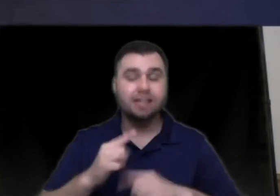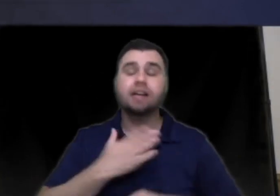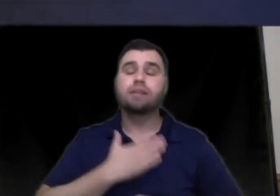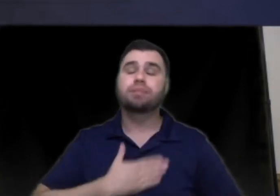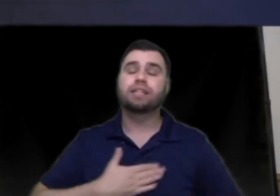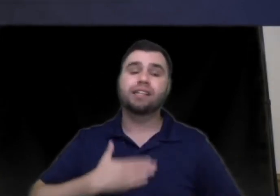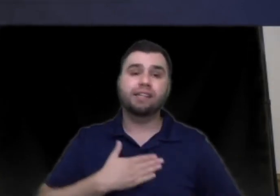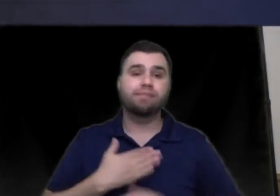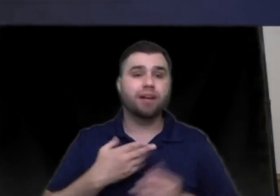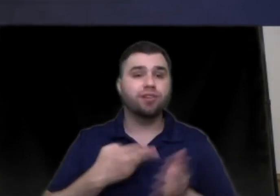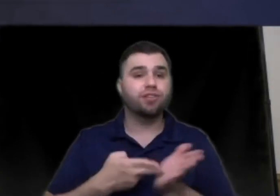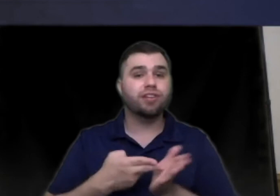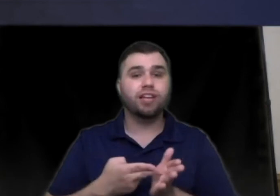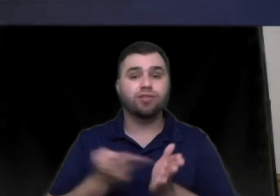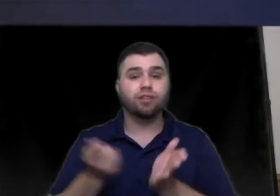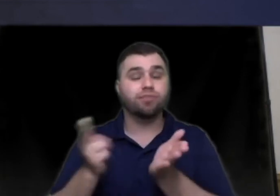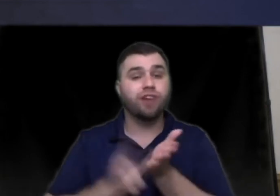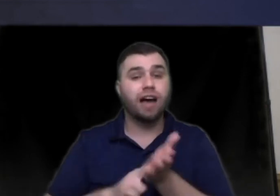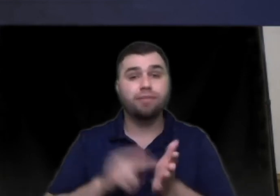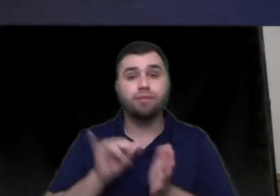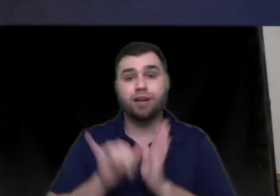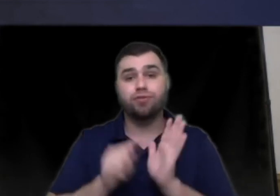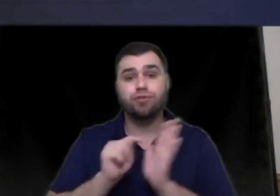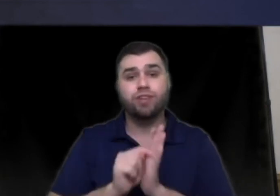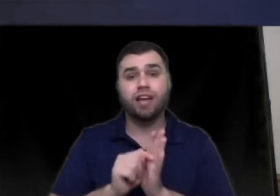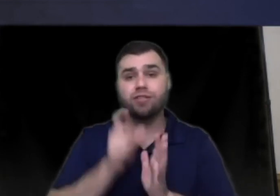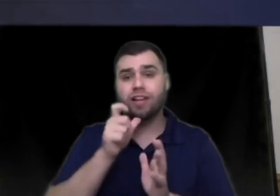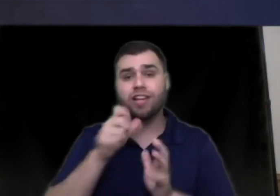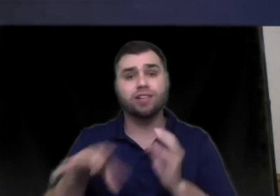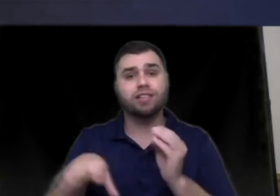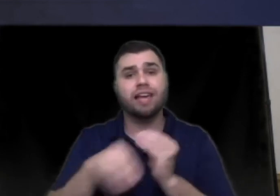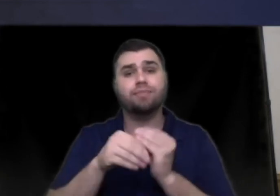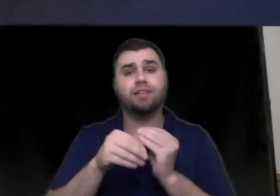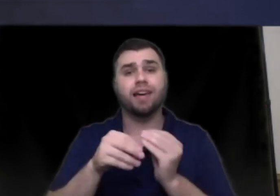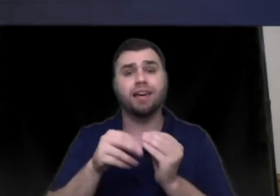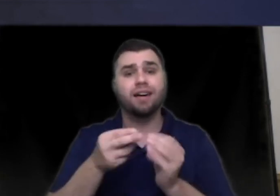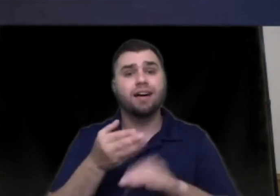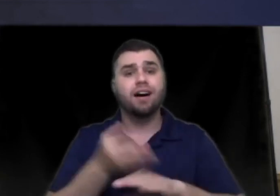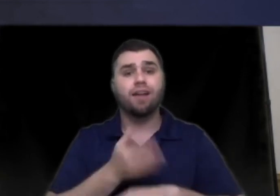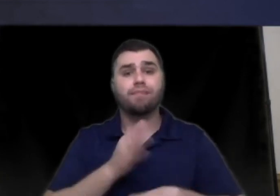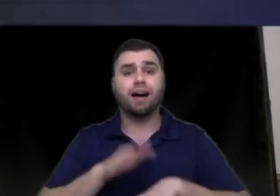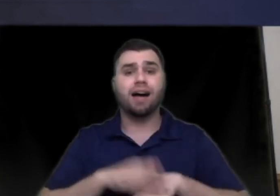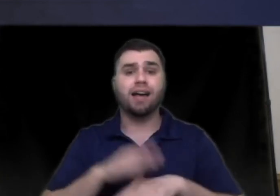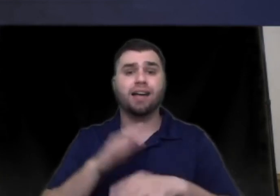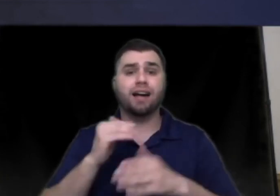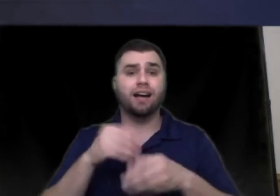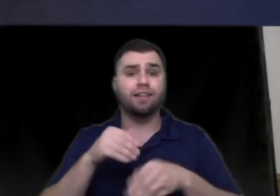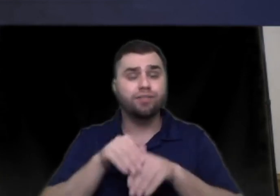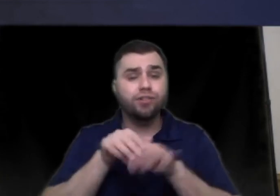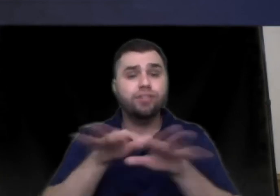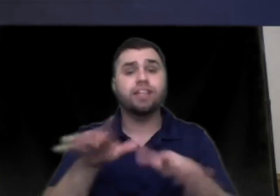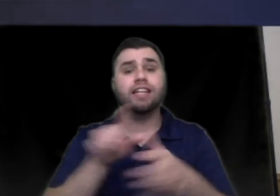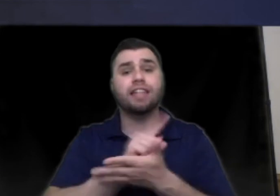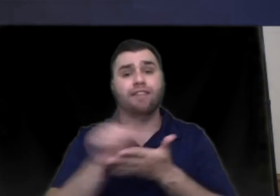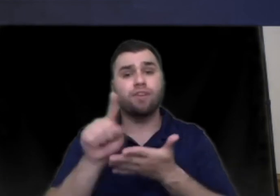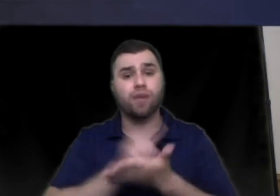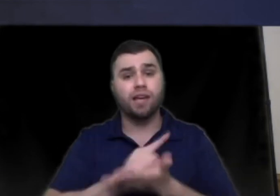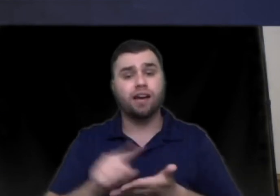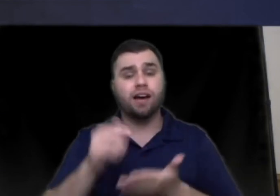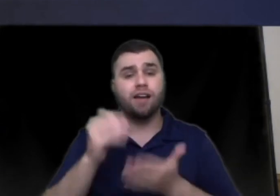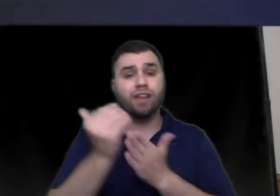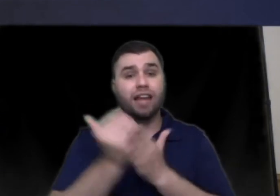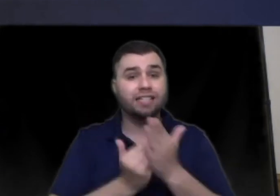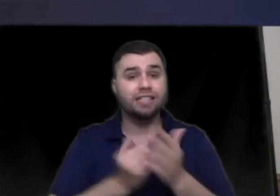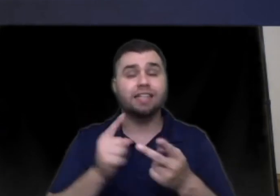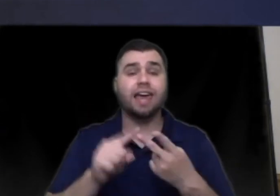please make sure that you subscribe to my youtube channel so that you can stay up to date on my uh newest release every week